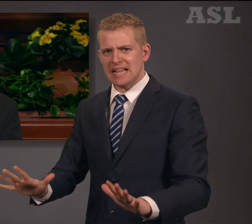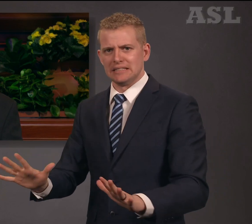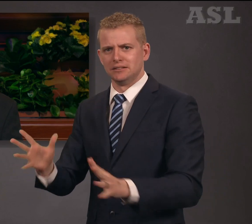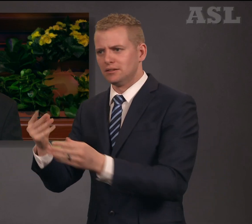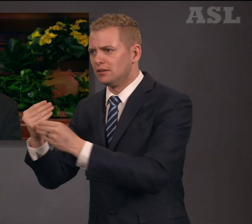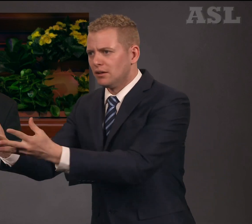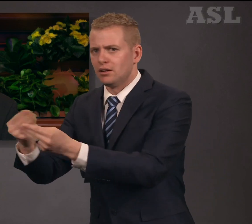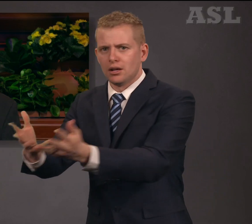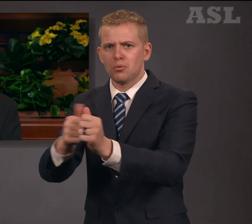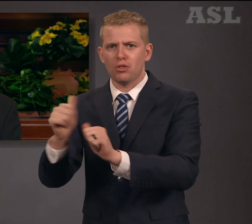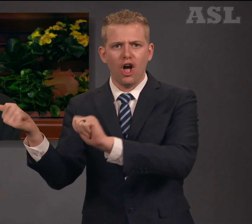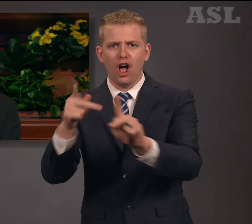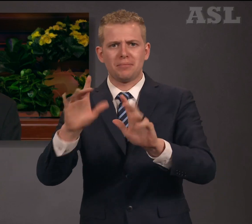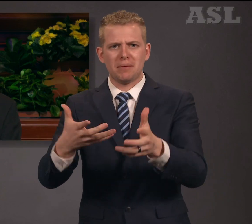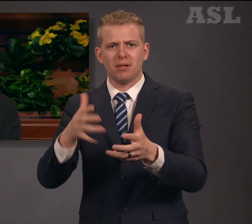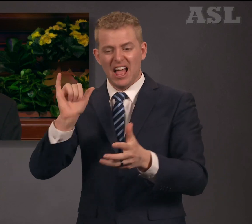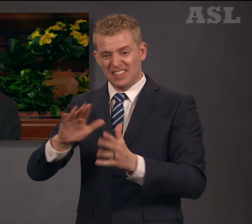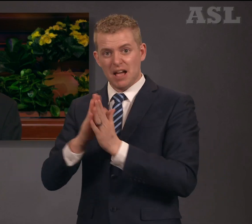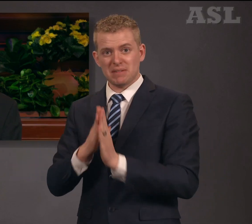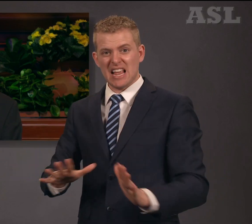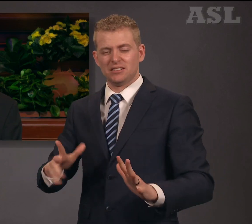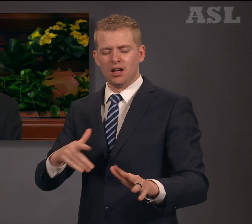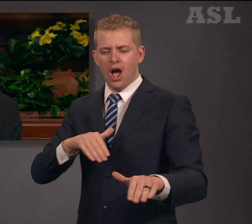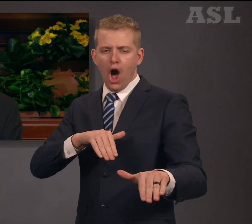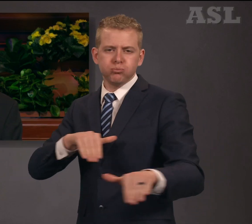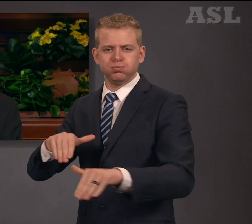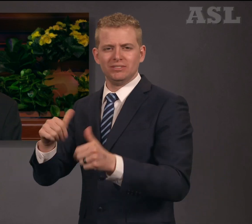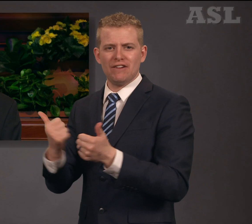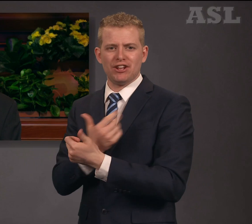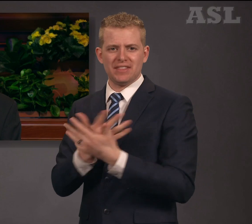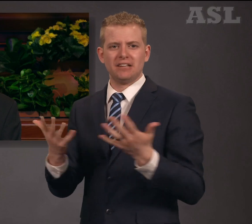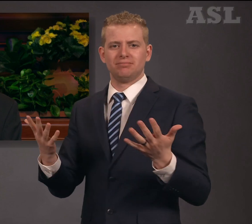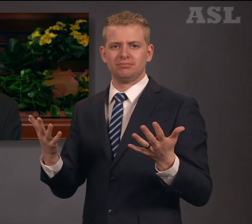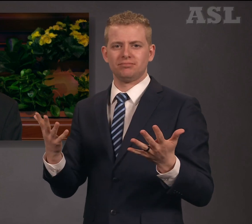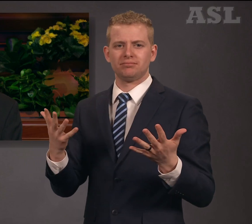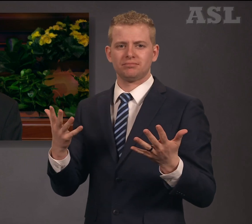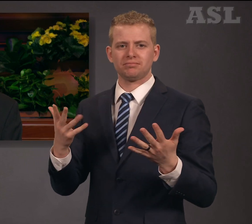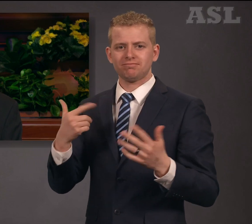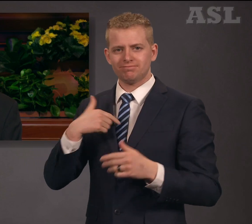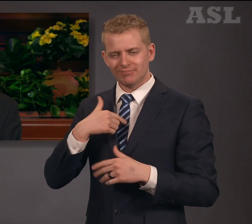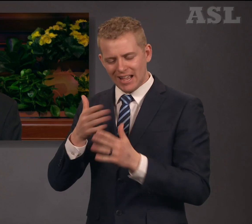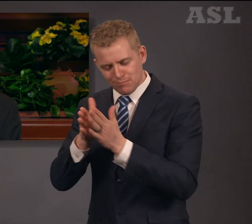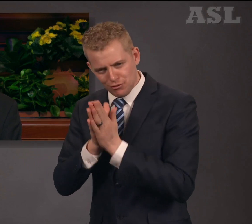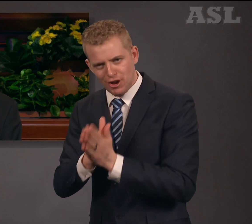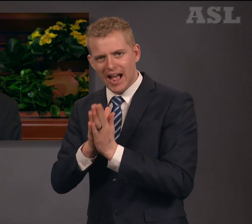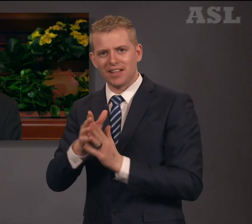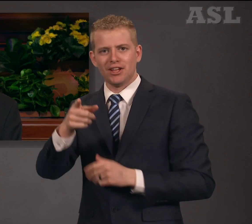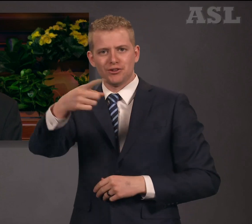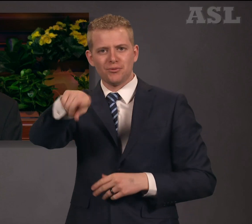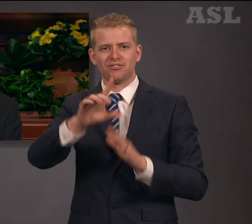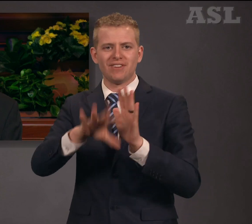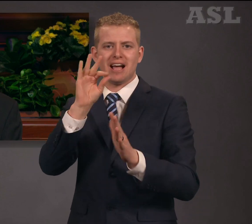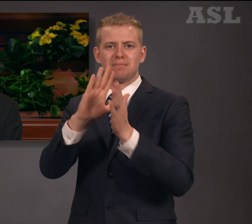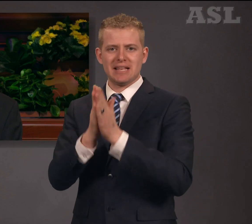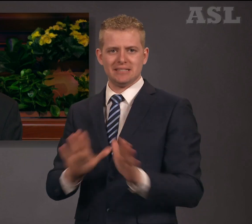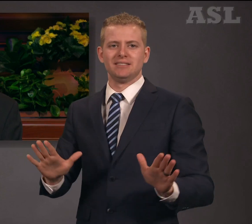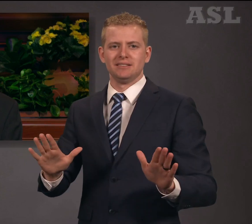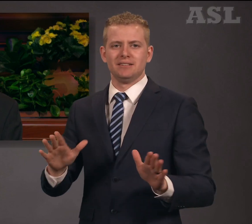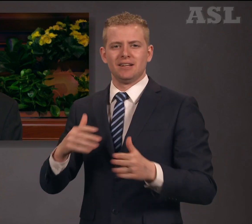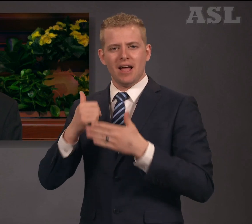I pray that you may find peace, help many others to find it, and pass